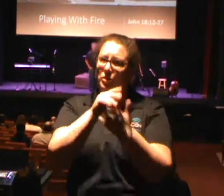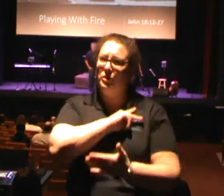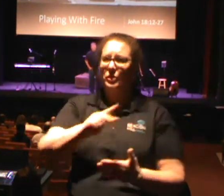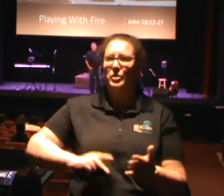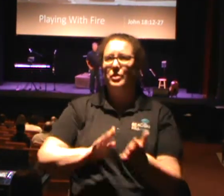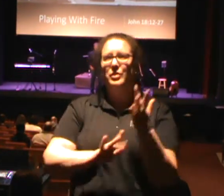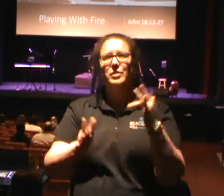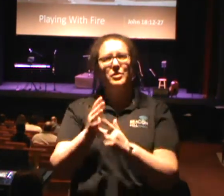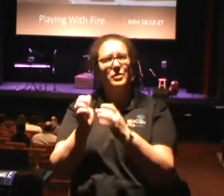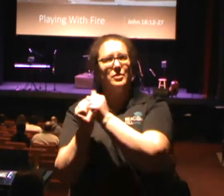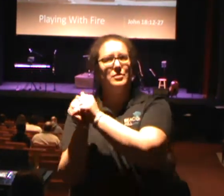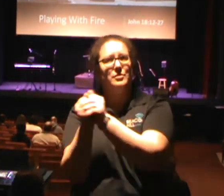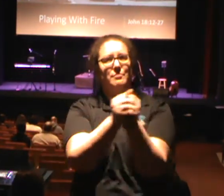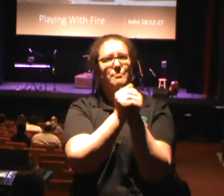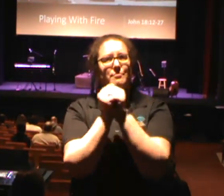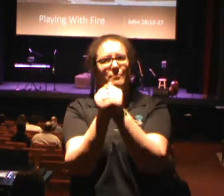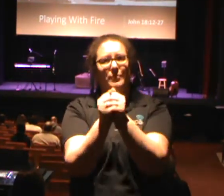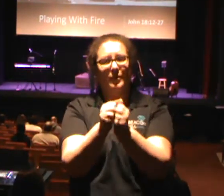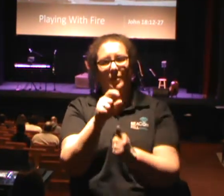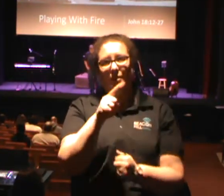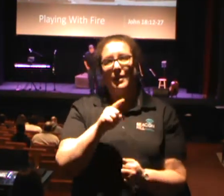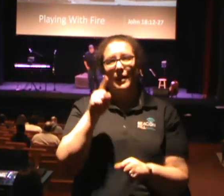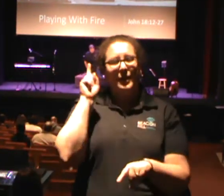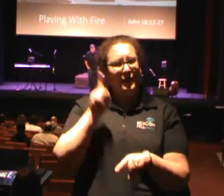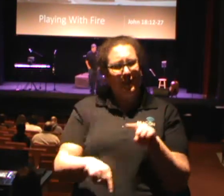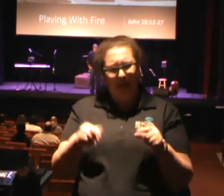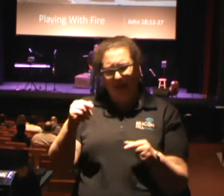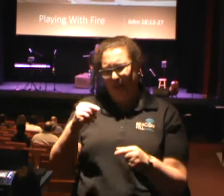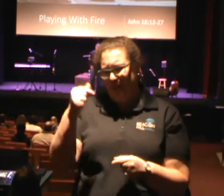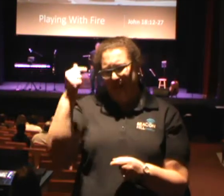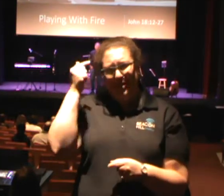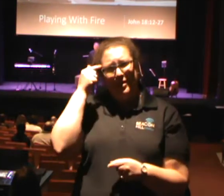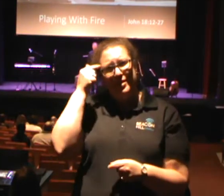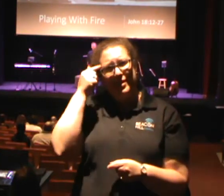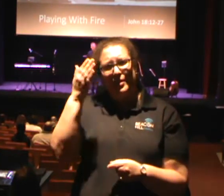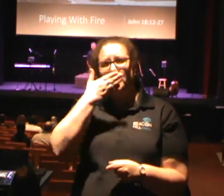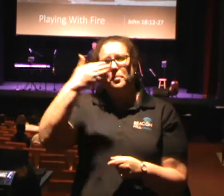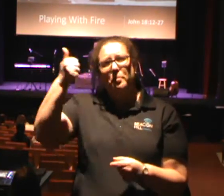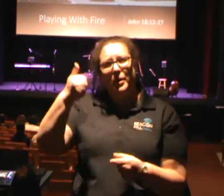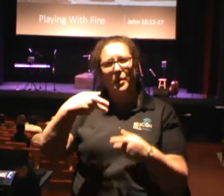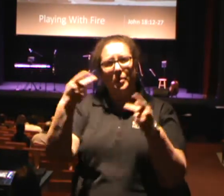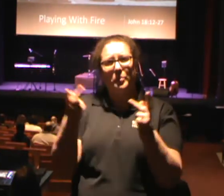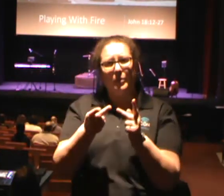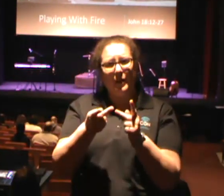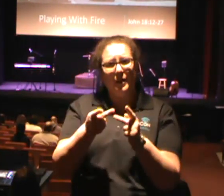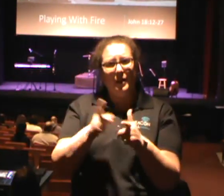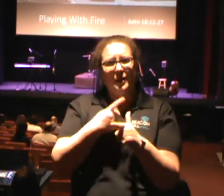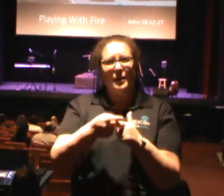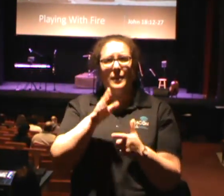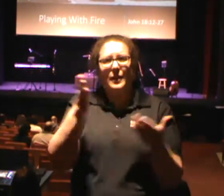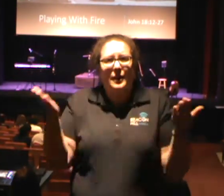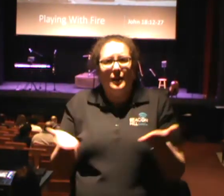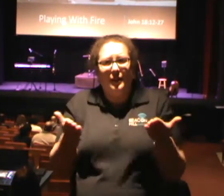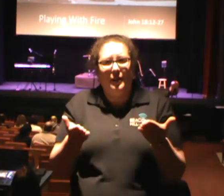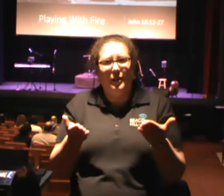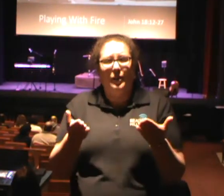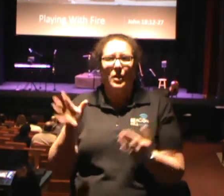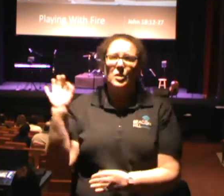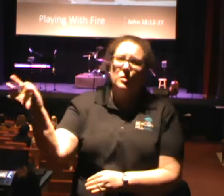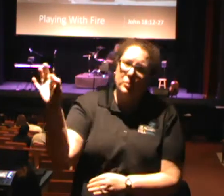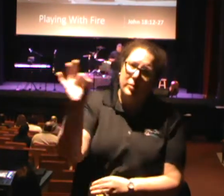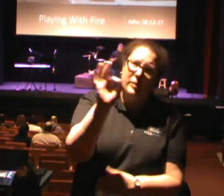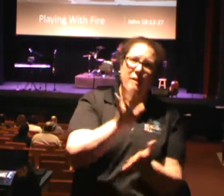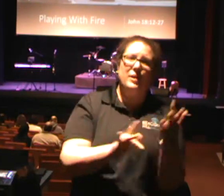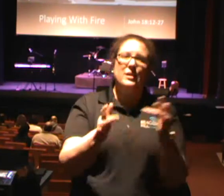I can't think of a better place that I would like to be today than here in Hotewell, Virginia, preaching the Word of God. I can tell you, Jesus is